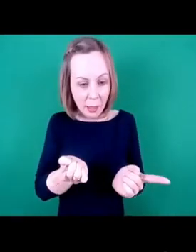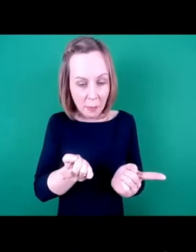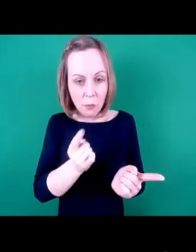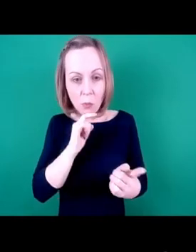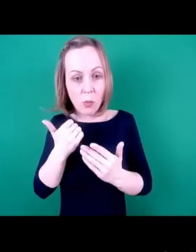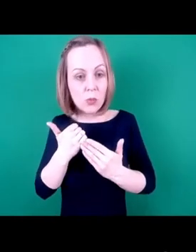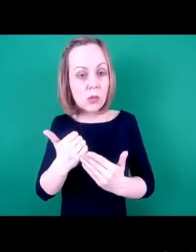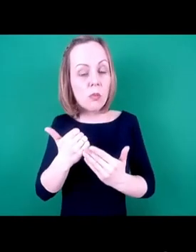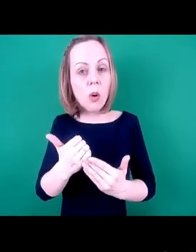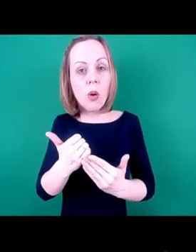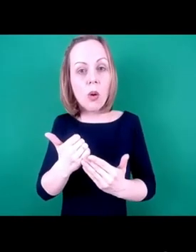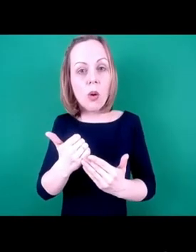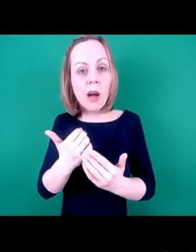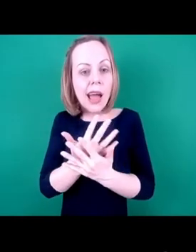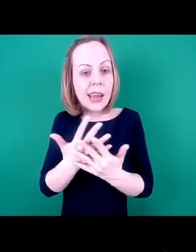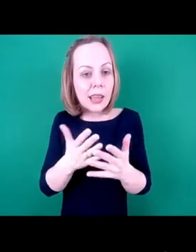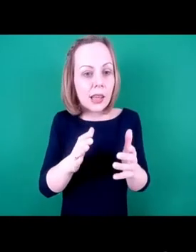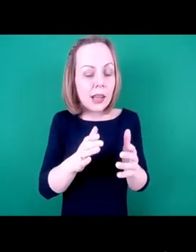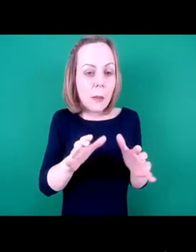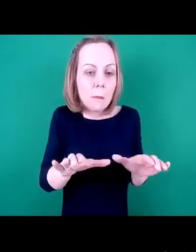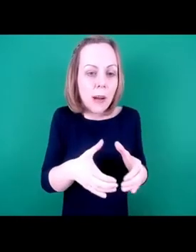supporting minority groups.